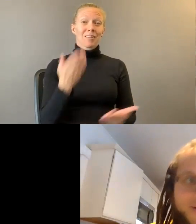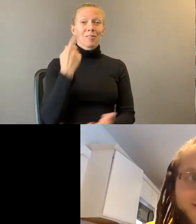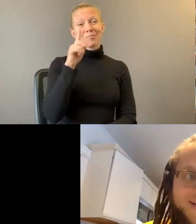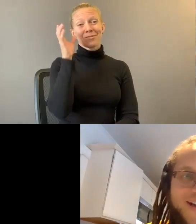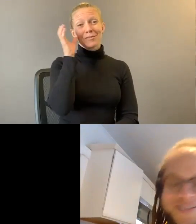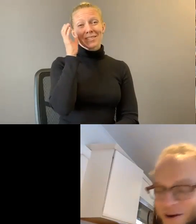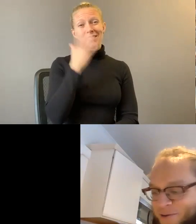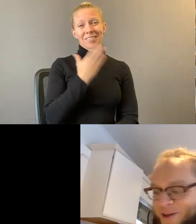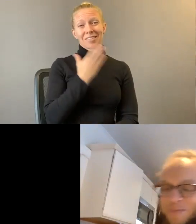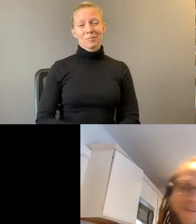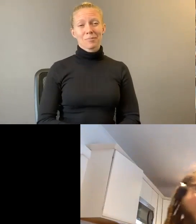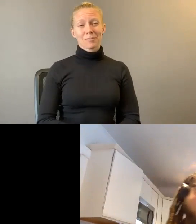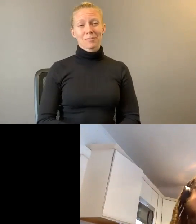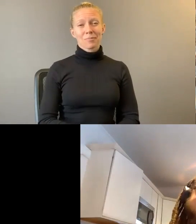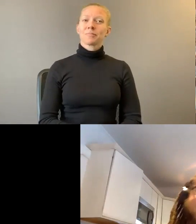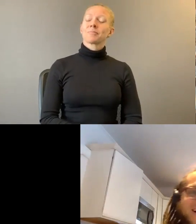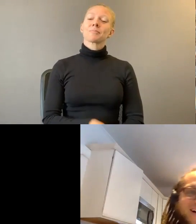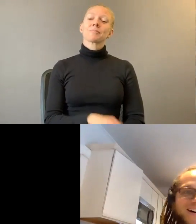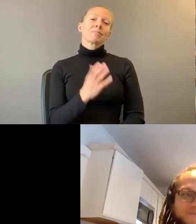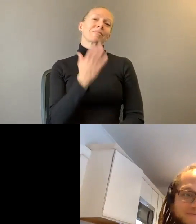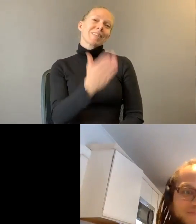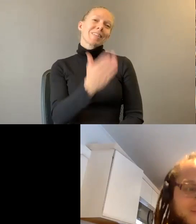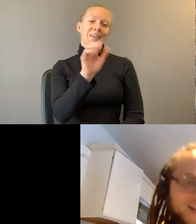Thank you, Erica. Yes, hair flip. That was great.